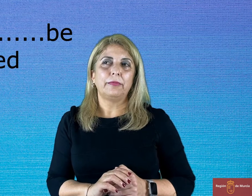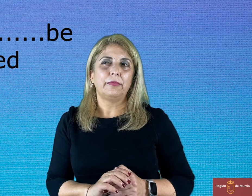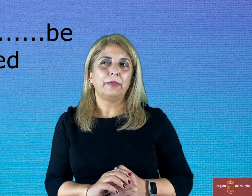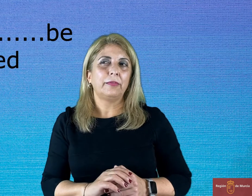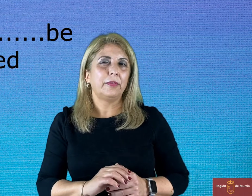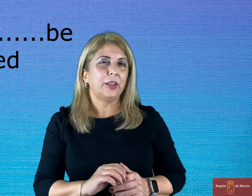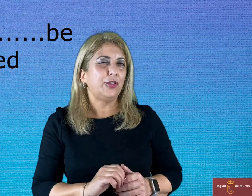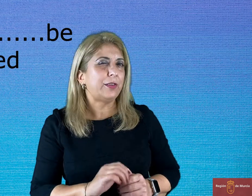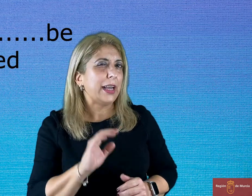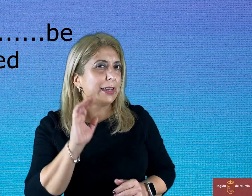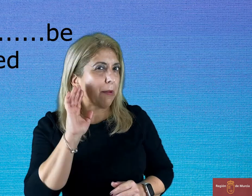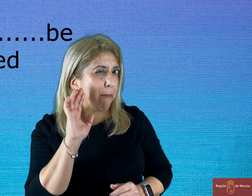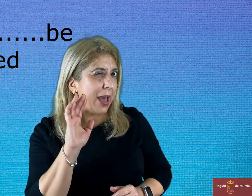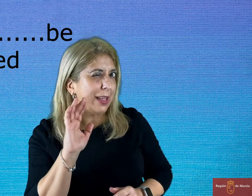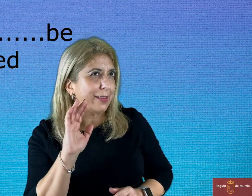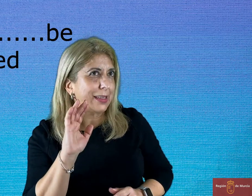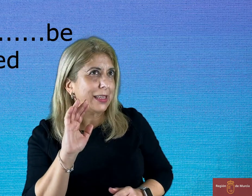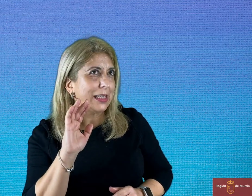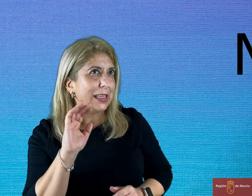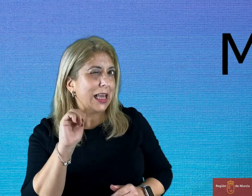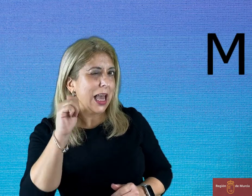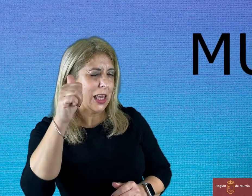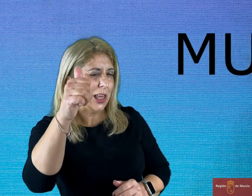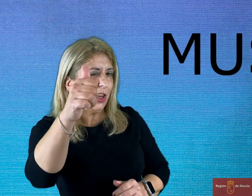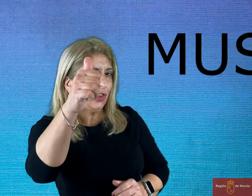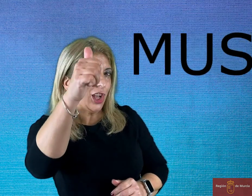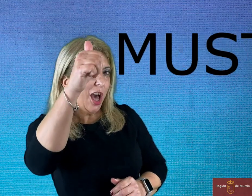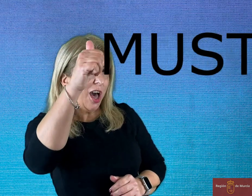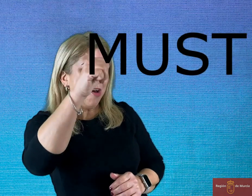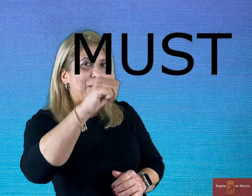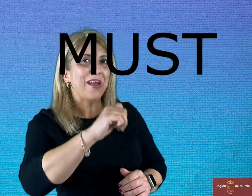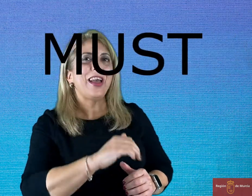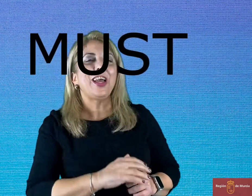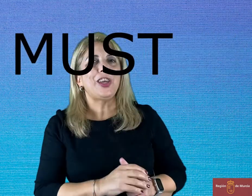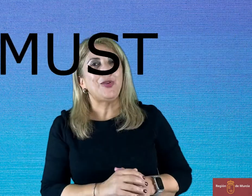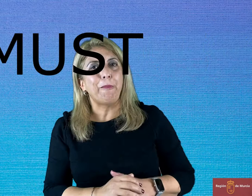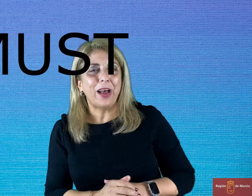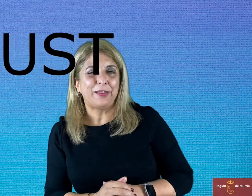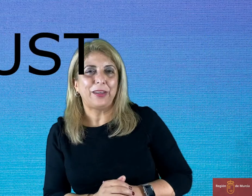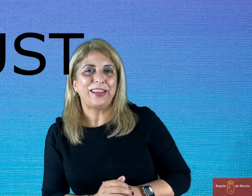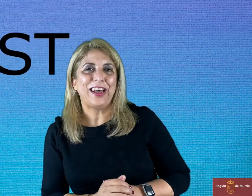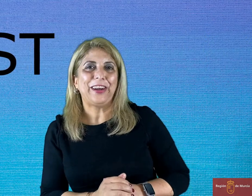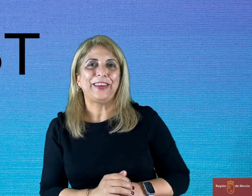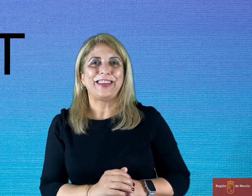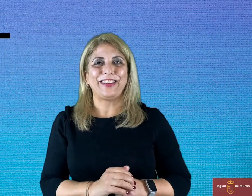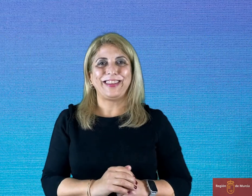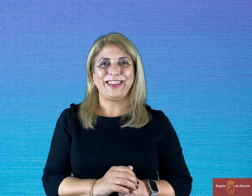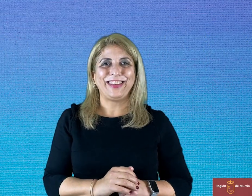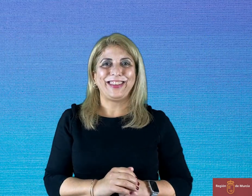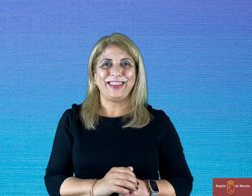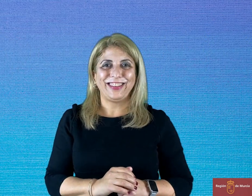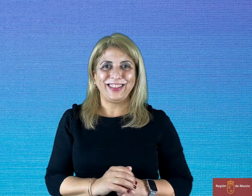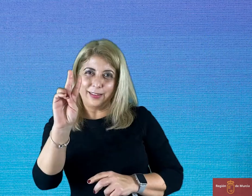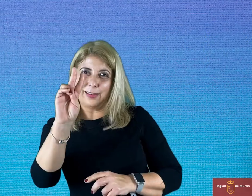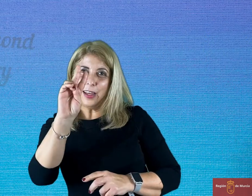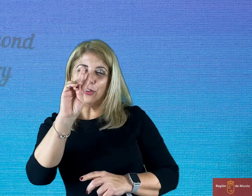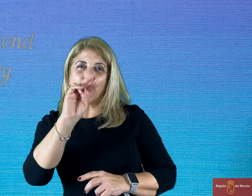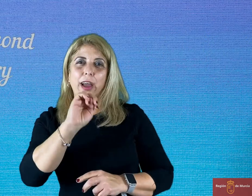You said must. Good job. You must be tired. Second try.